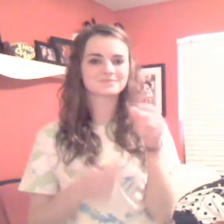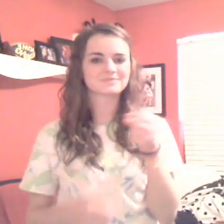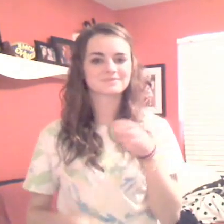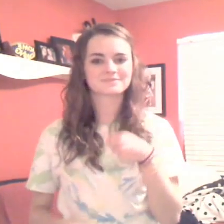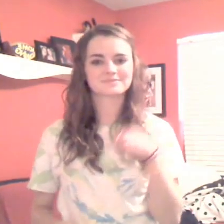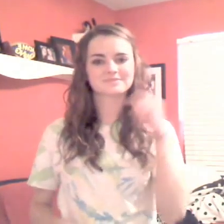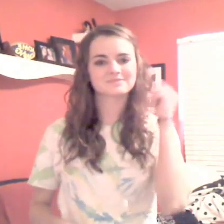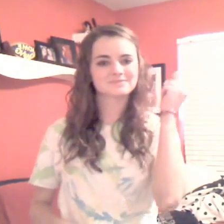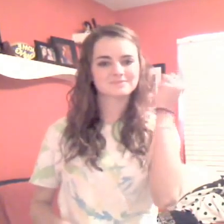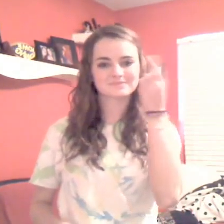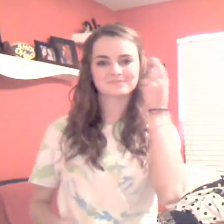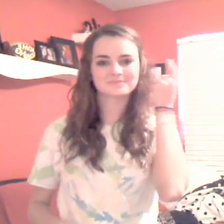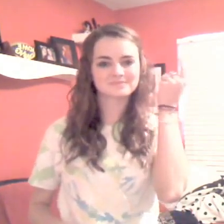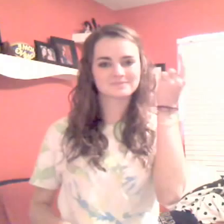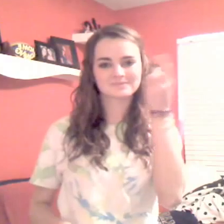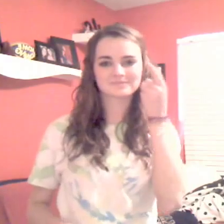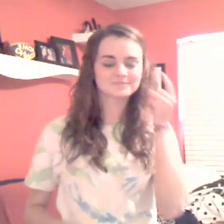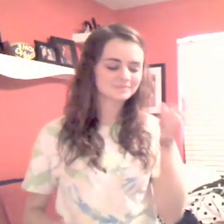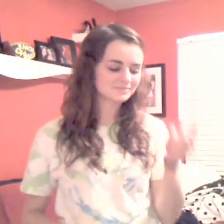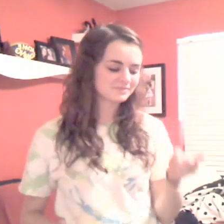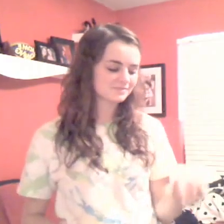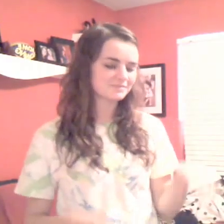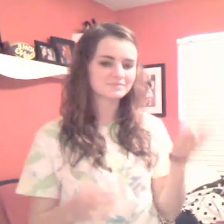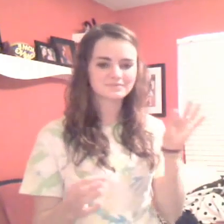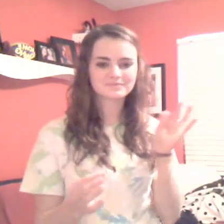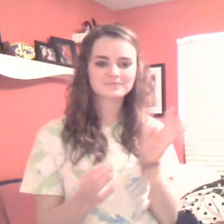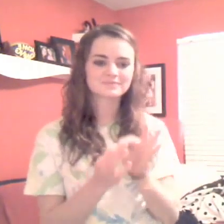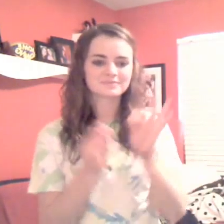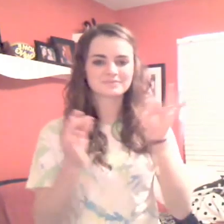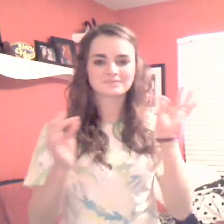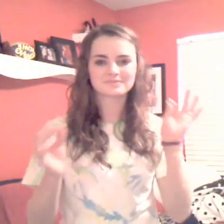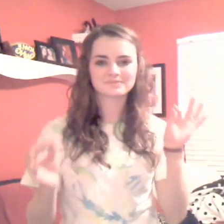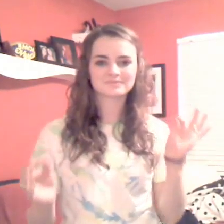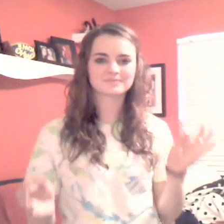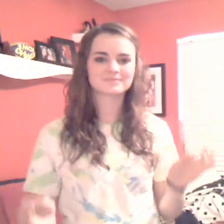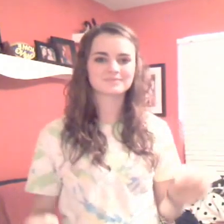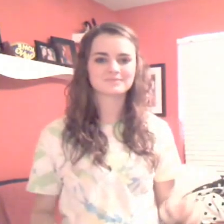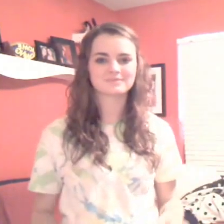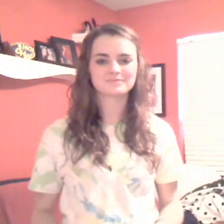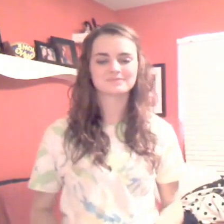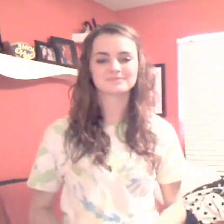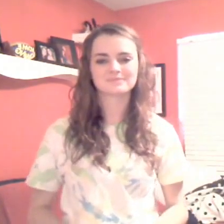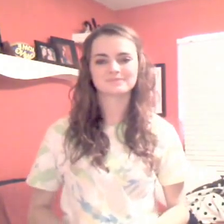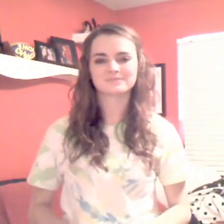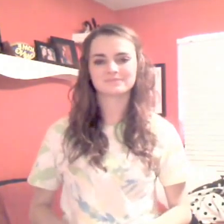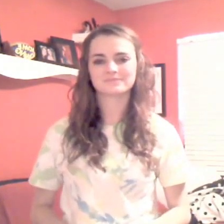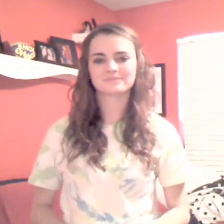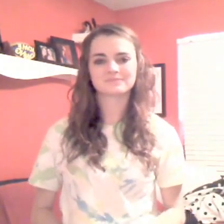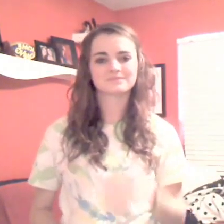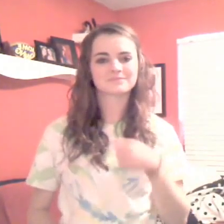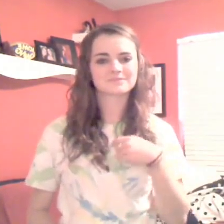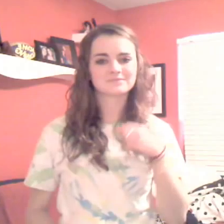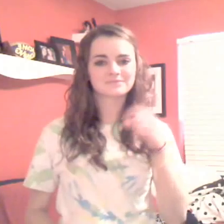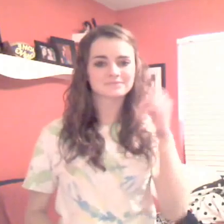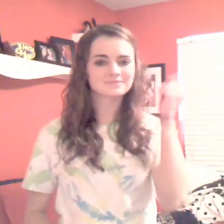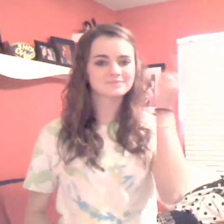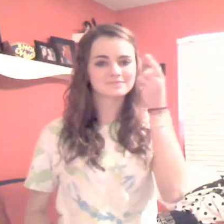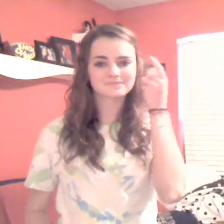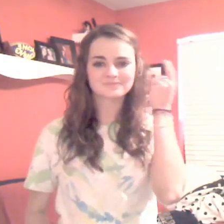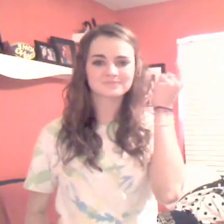They could never be more beautiful than you They could never be